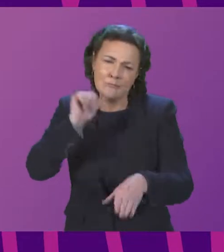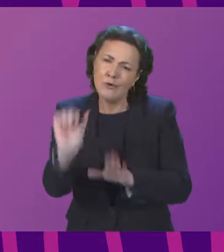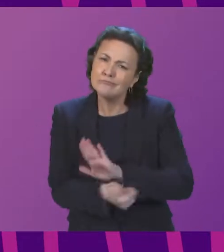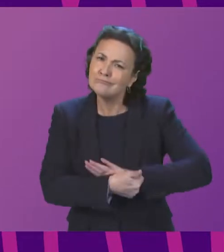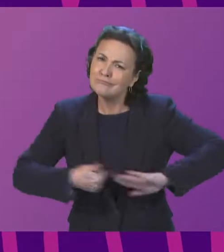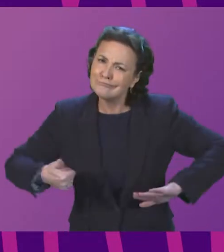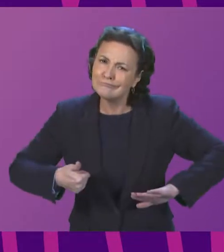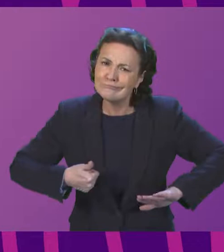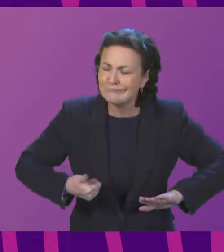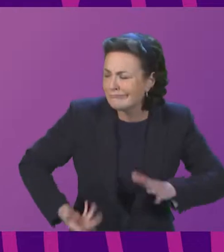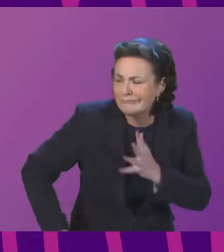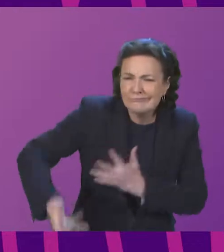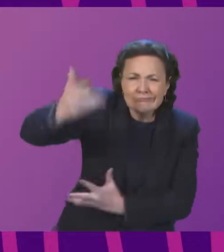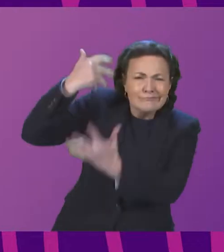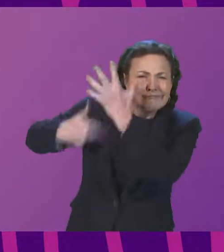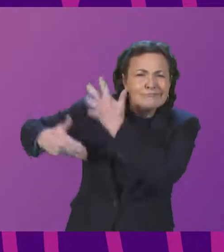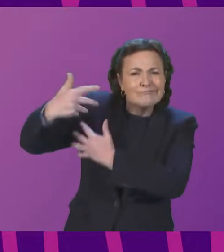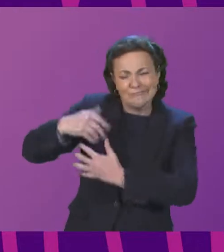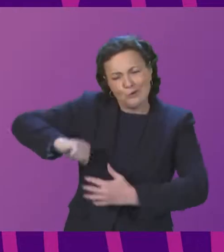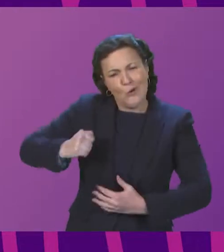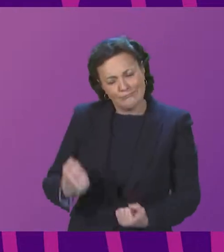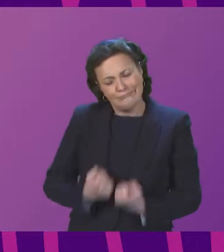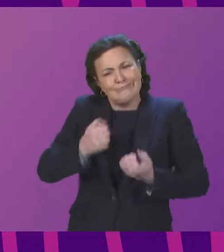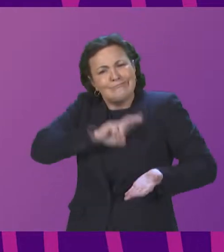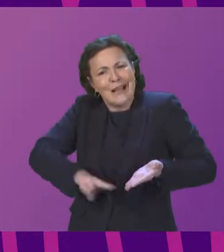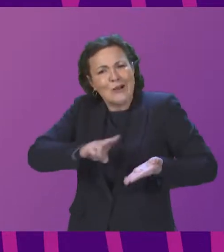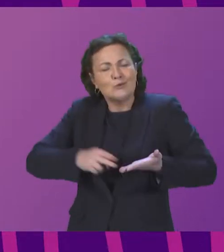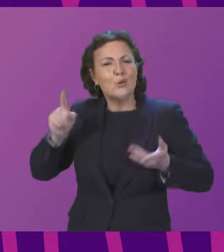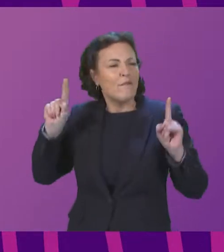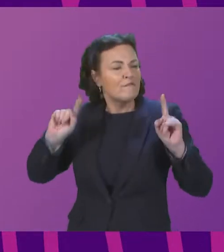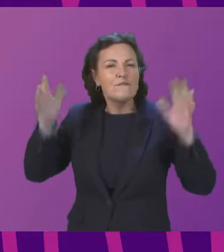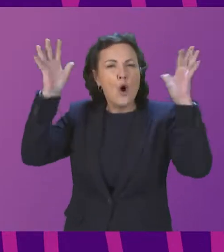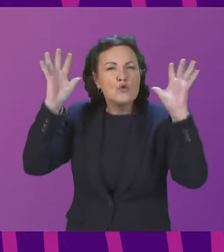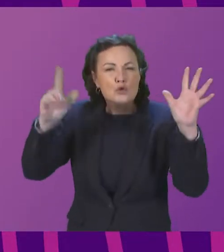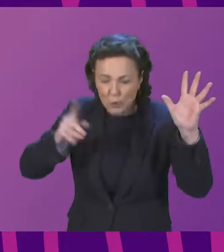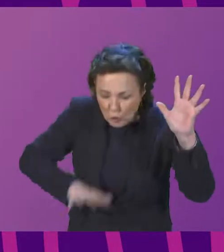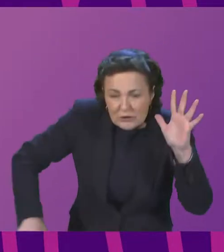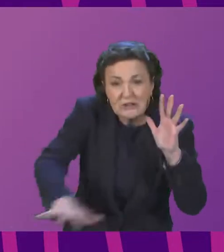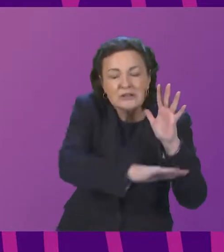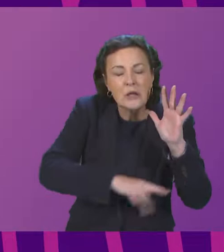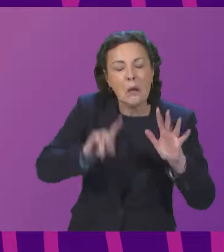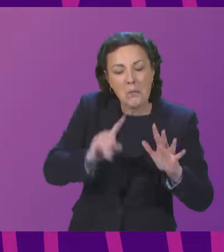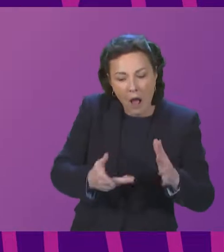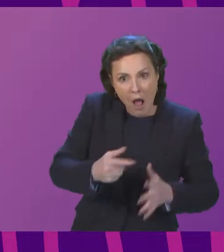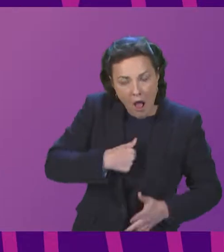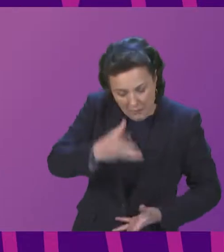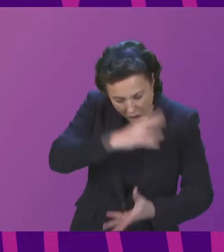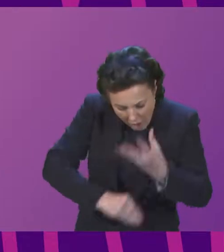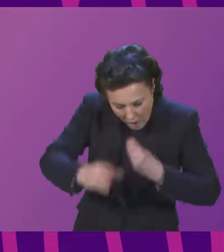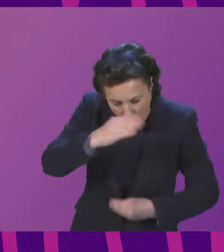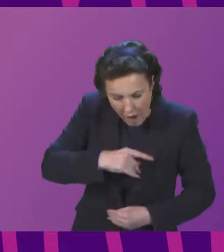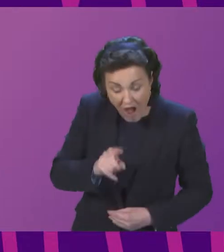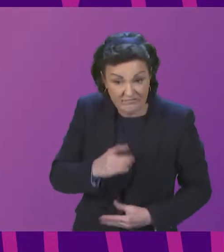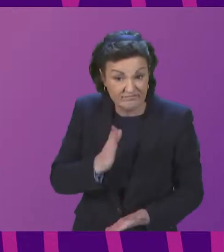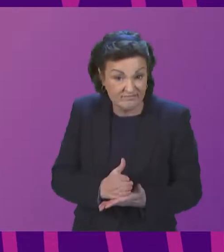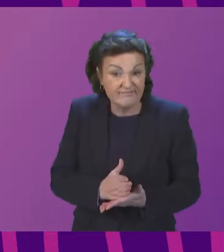in ancient or native woodland but in learning about the petition I am absolutely persuaded of the need to protect our